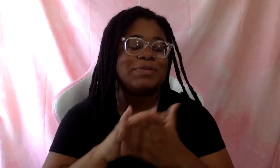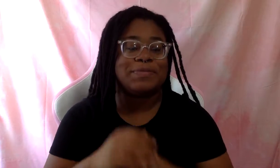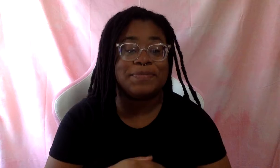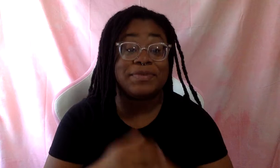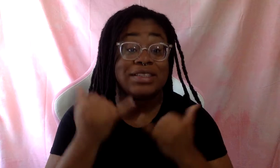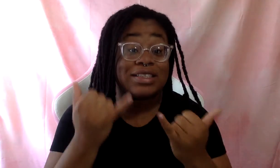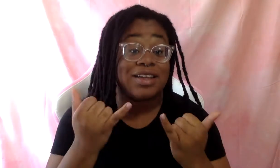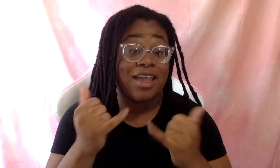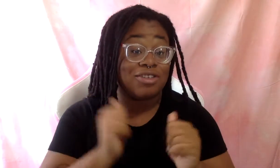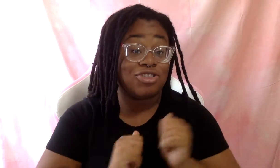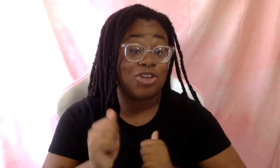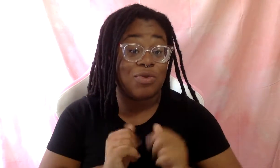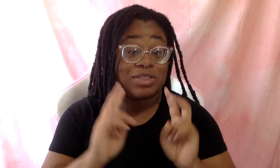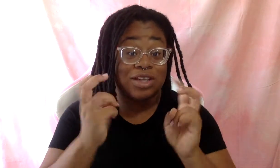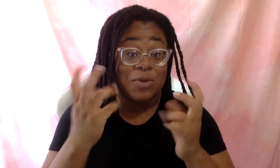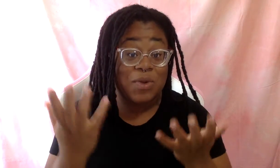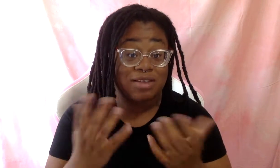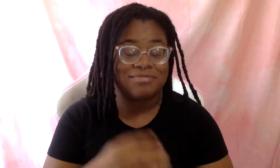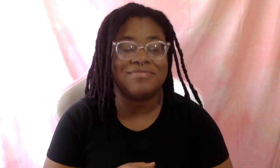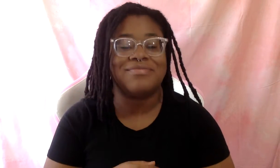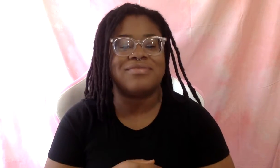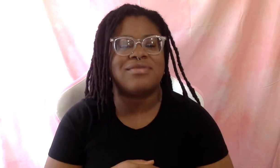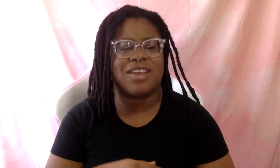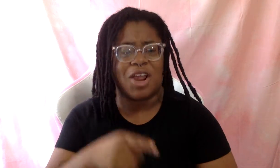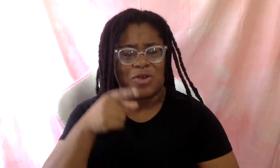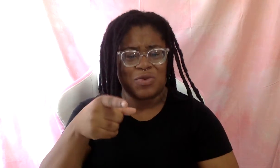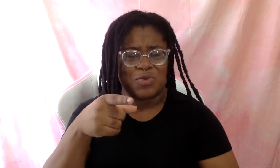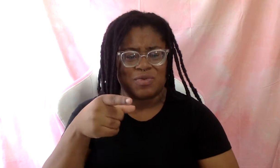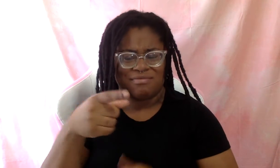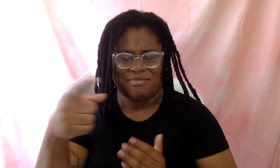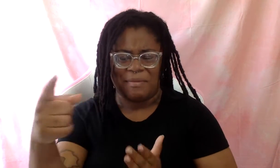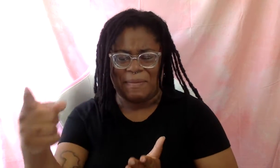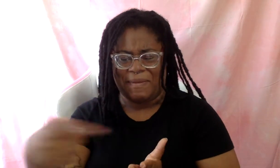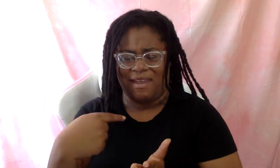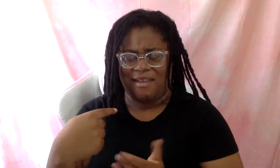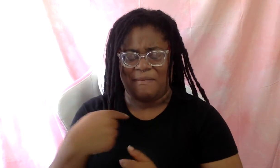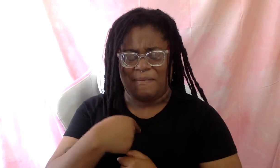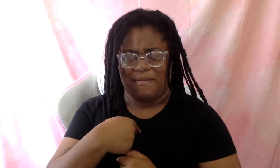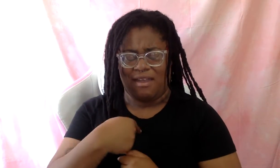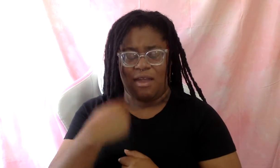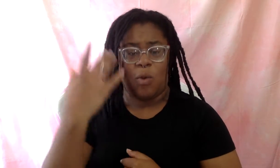episode is titled, Are You Paying Me to Be Your Black Friend?